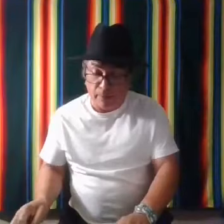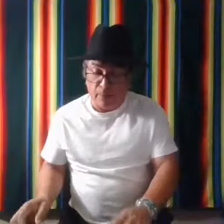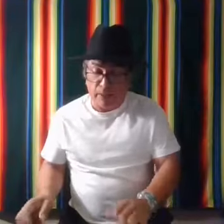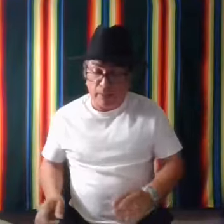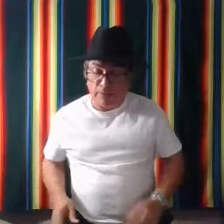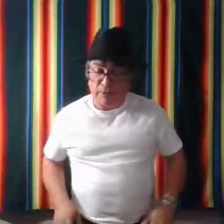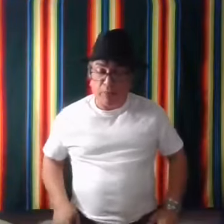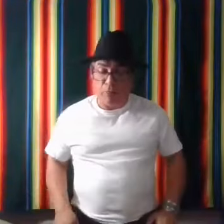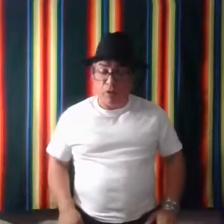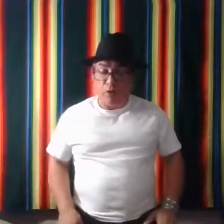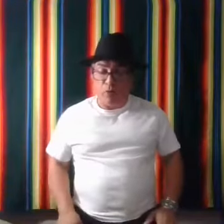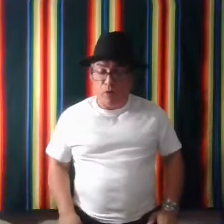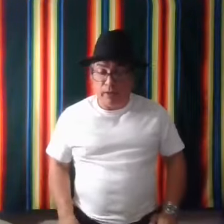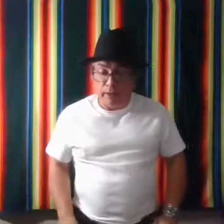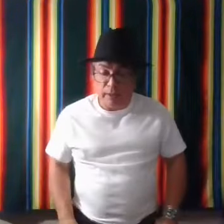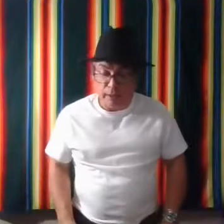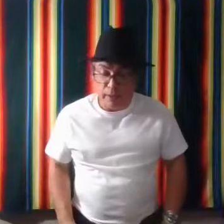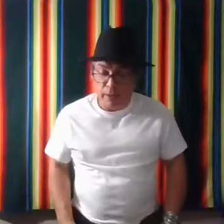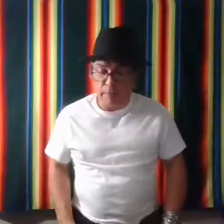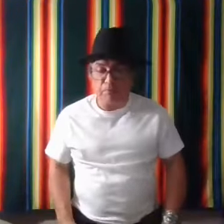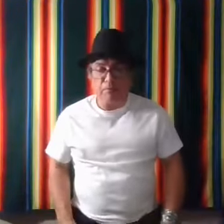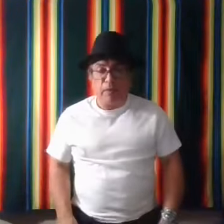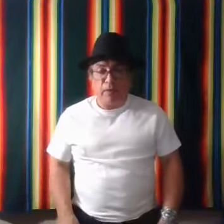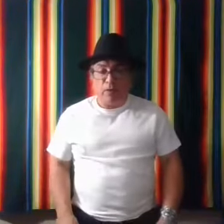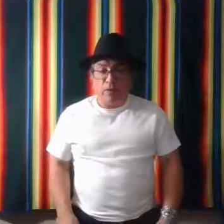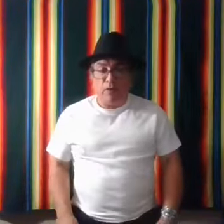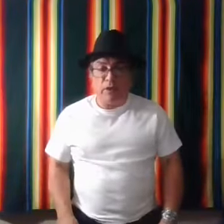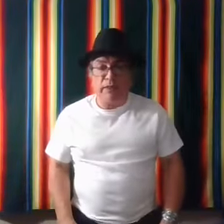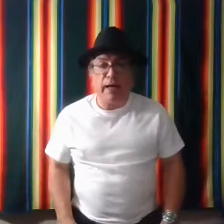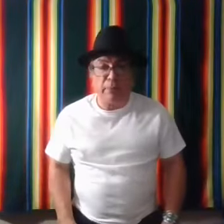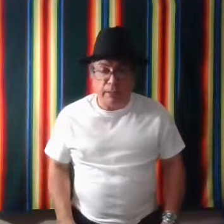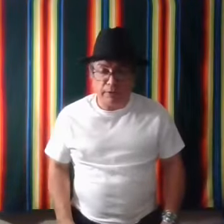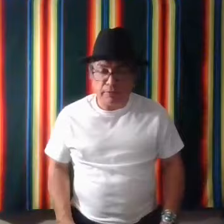Okay. Let's say we want to know what, um, what time it is.